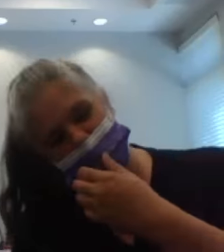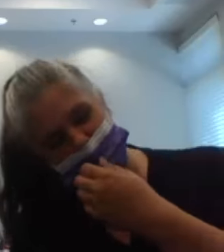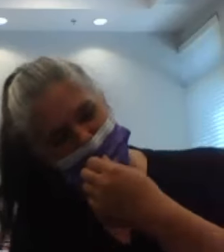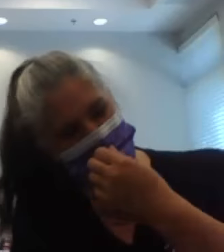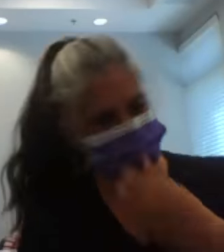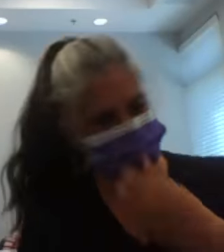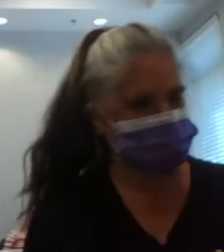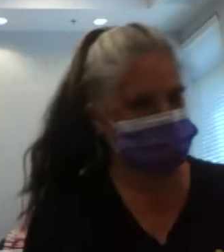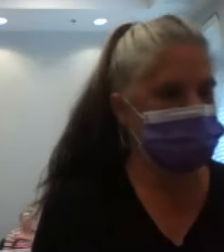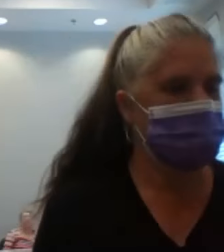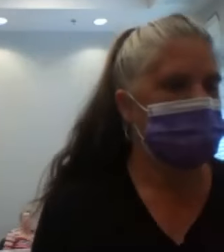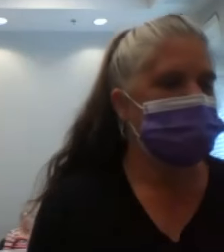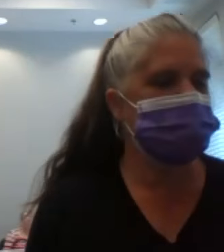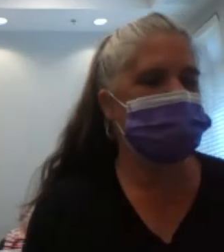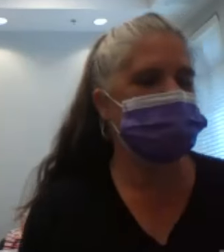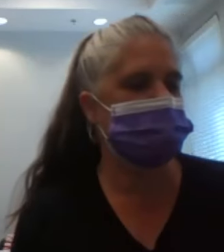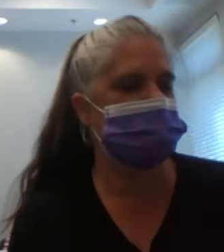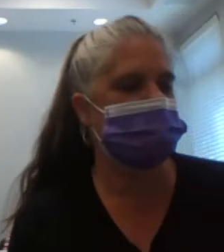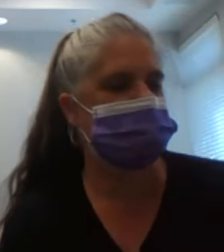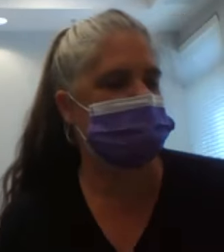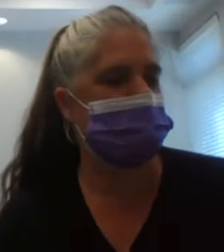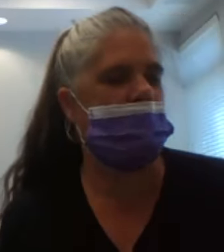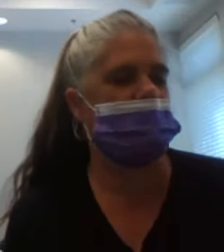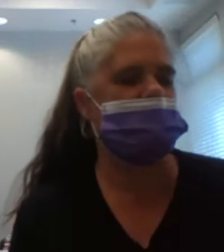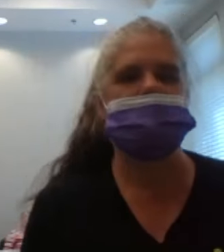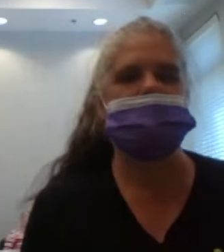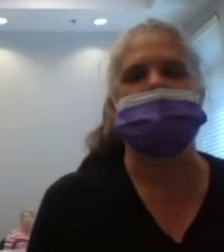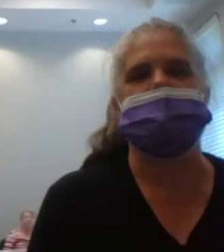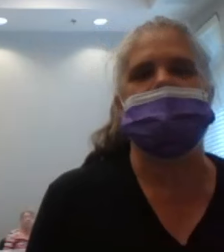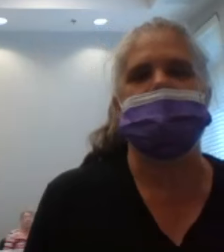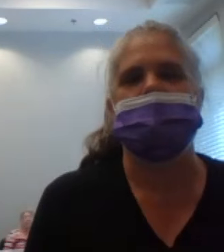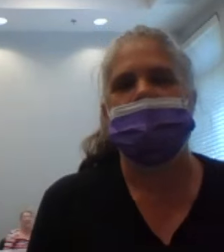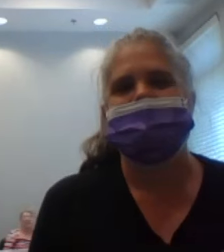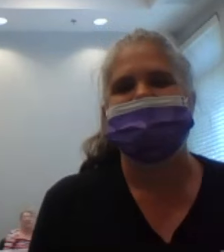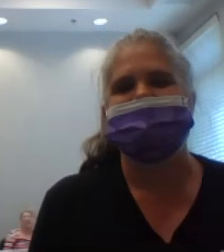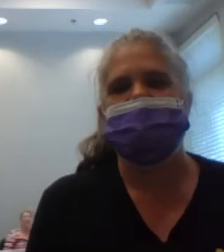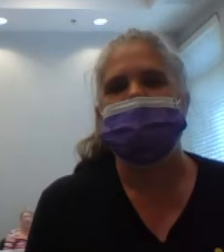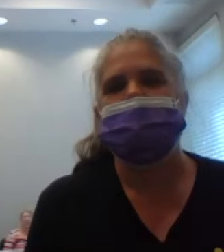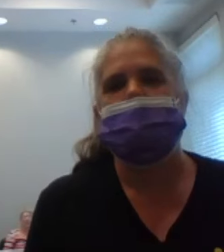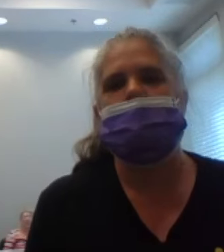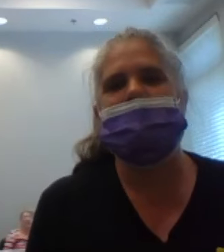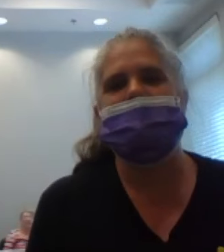Next is smile and kiss. One,